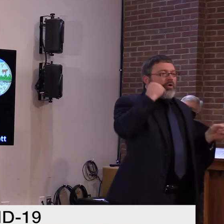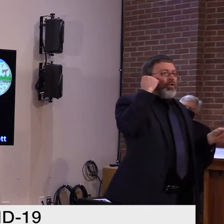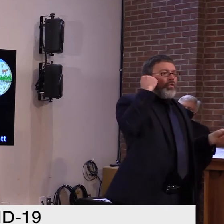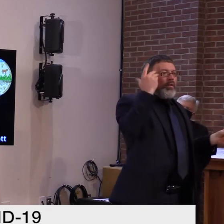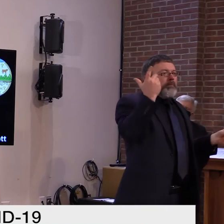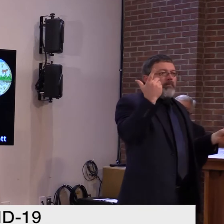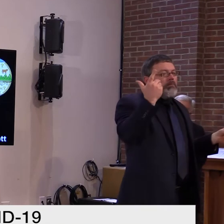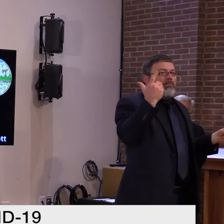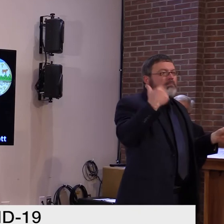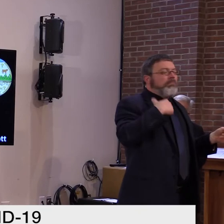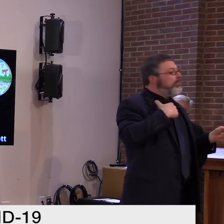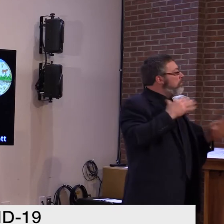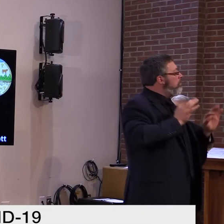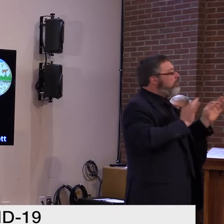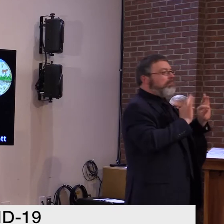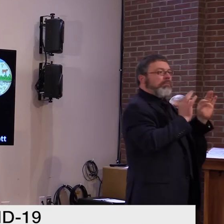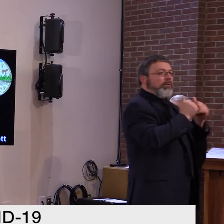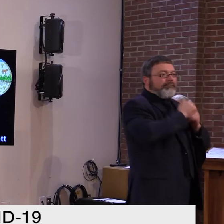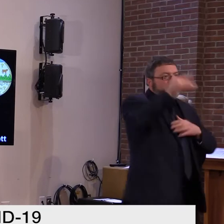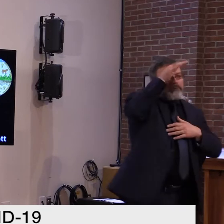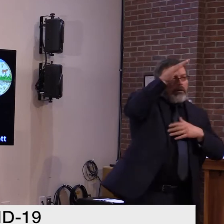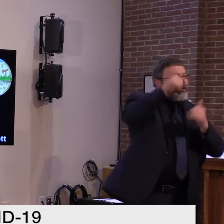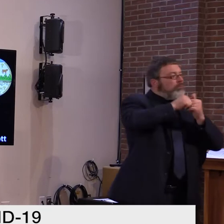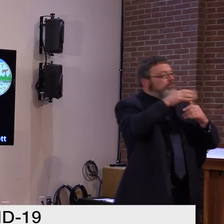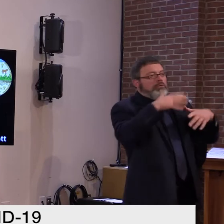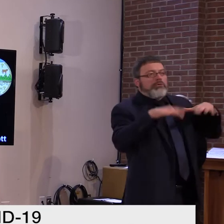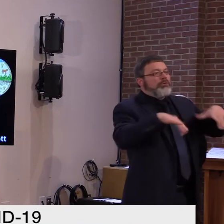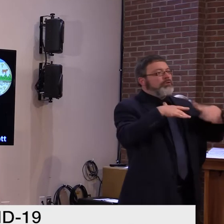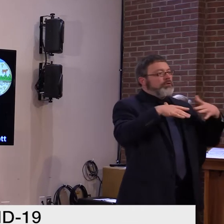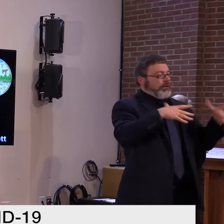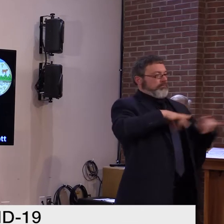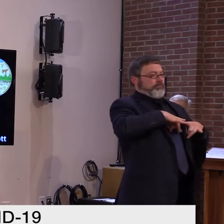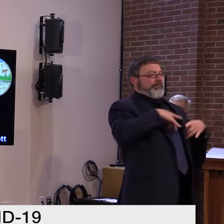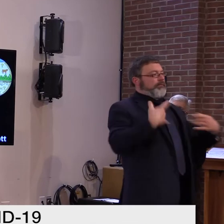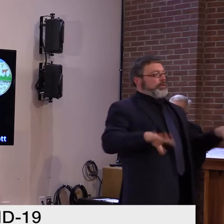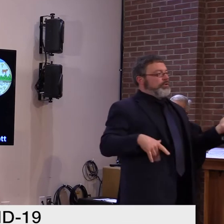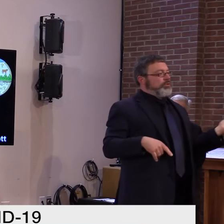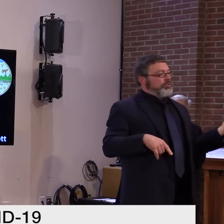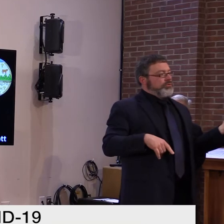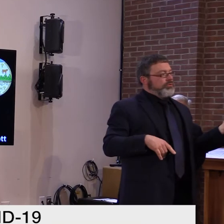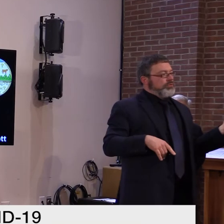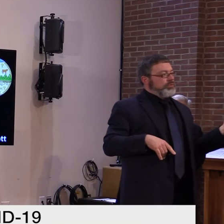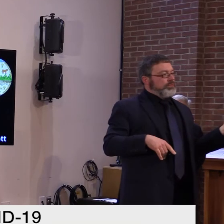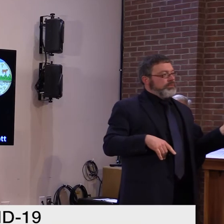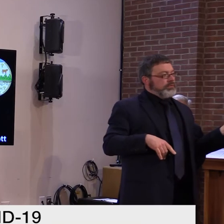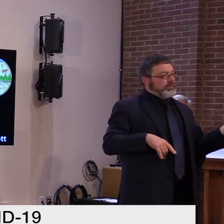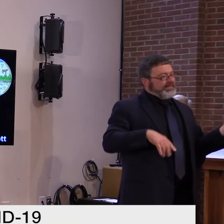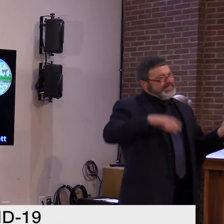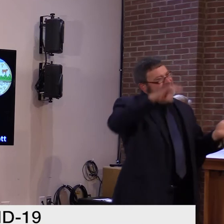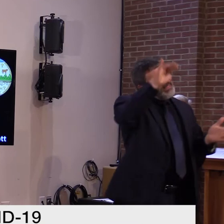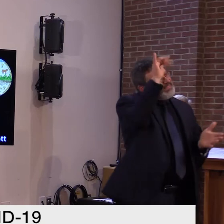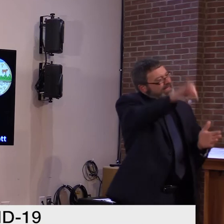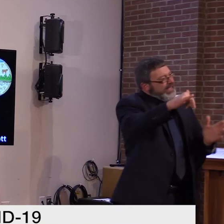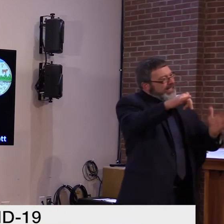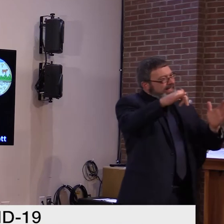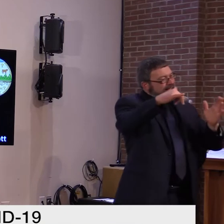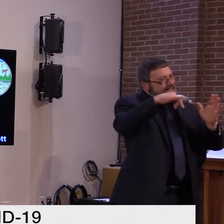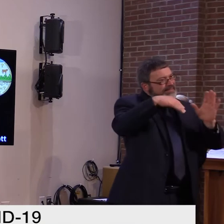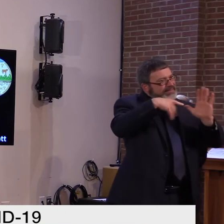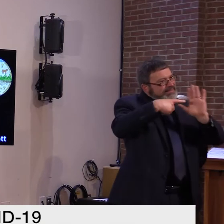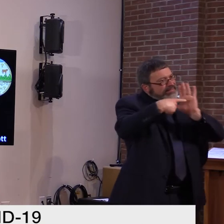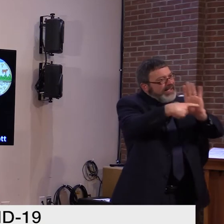I won't play it out any further, but you can imagine the impacts if the nursing home has an outbreak.